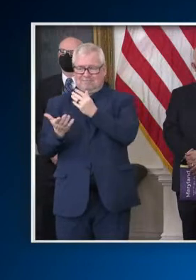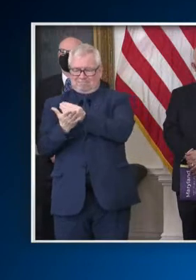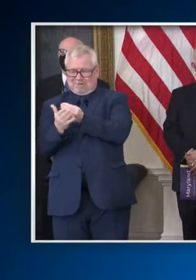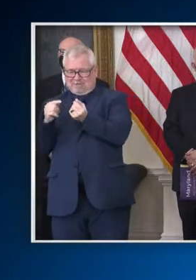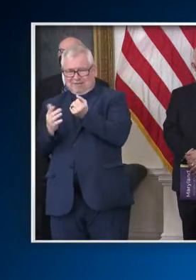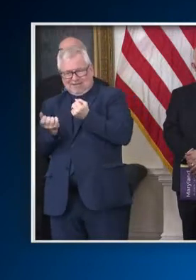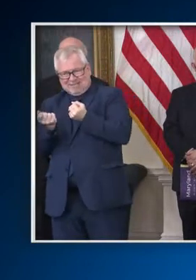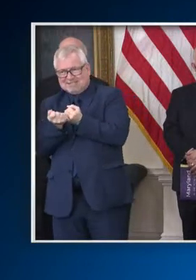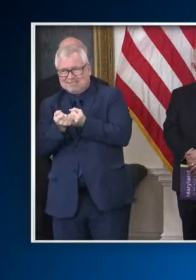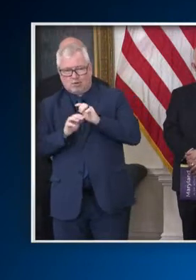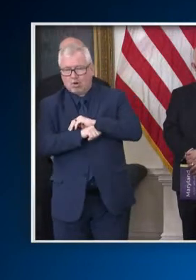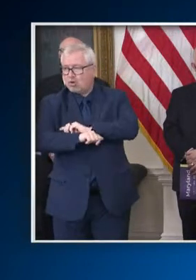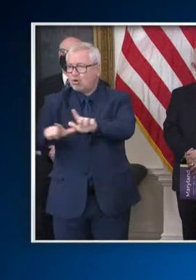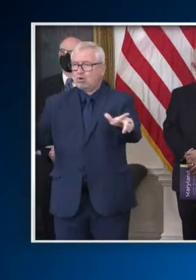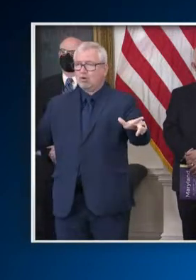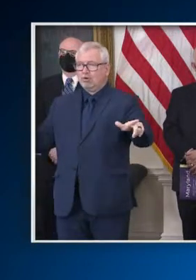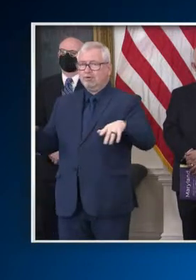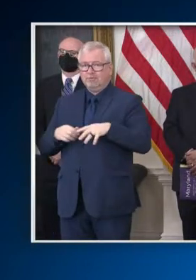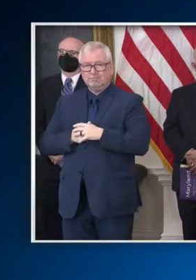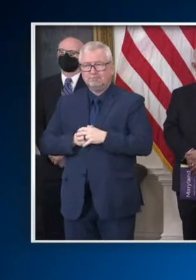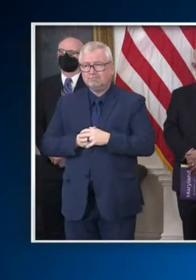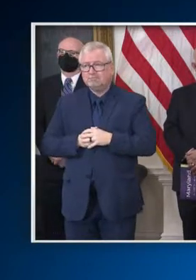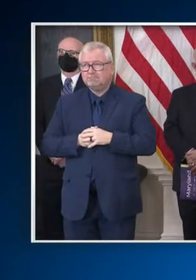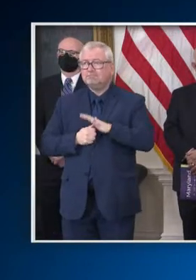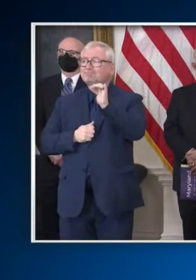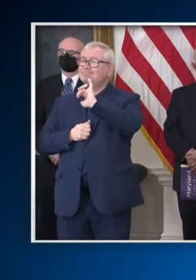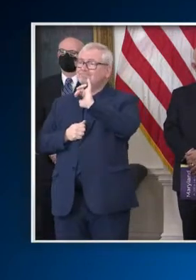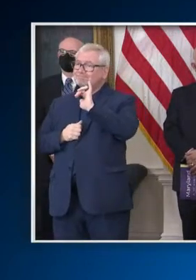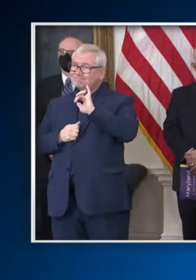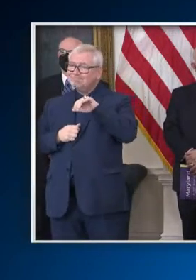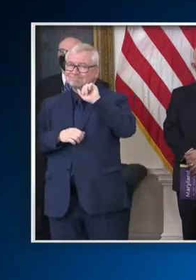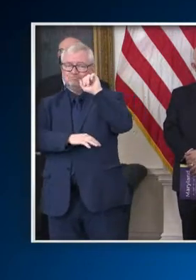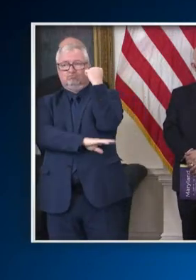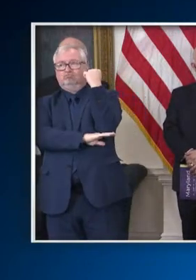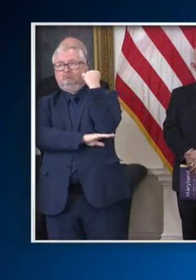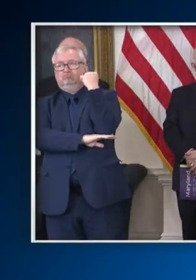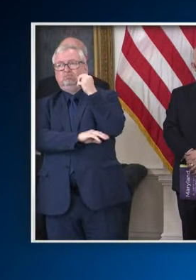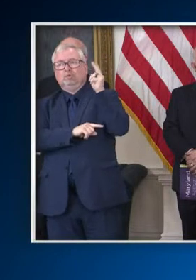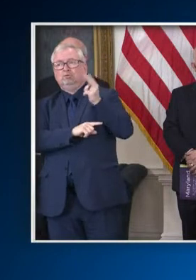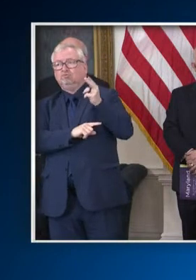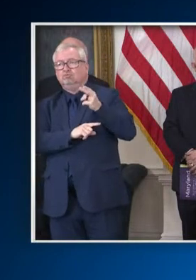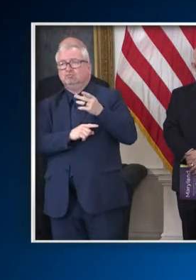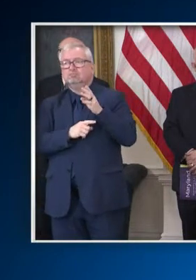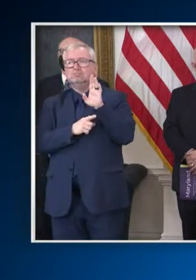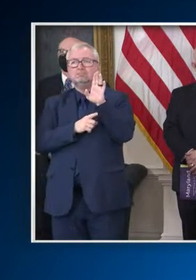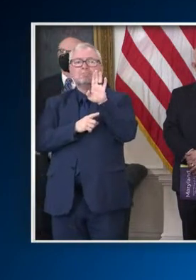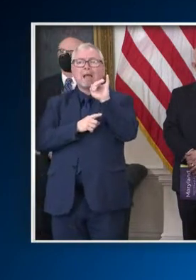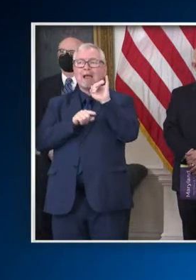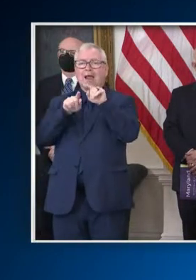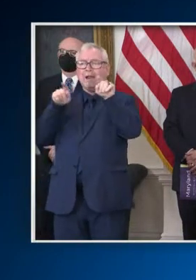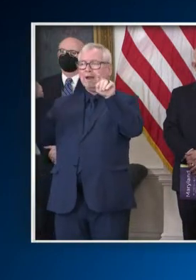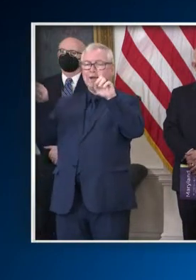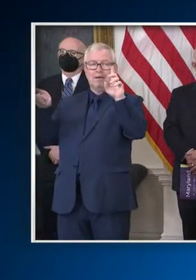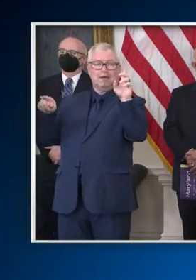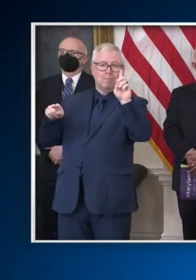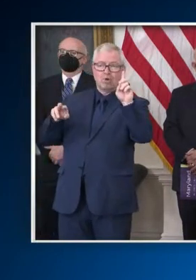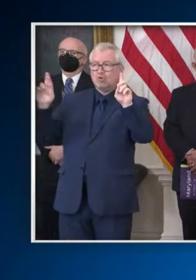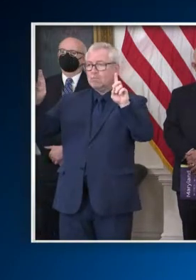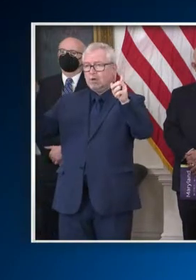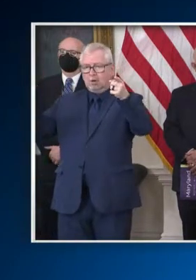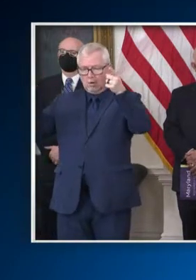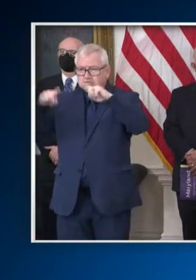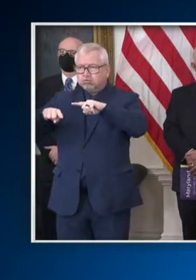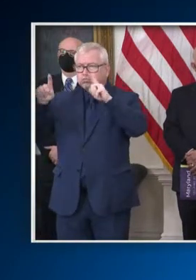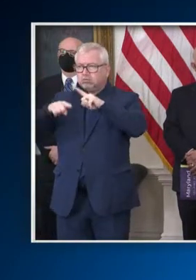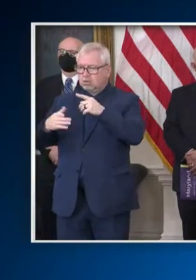historic bipartisan budget agreement to responsibly invest state and federal relief into our